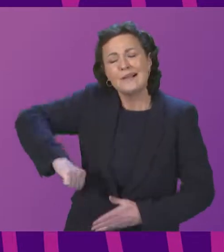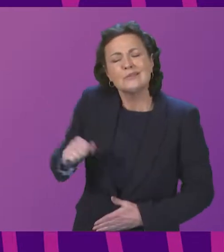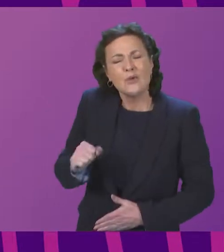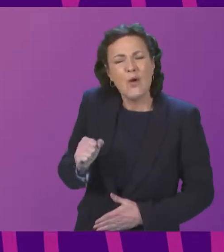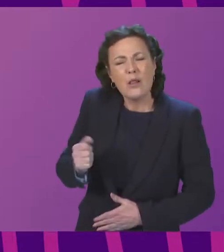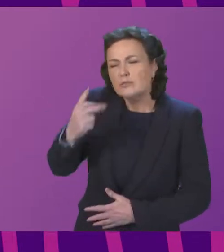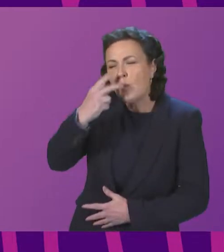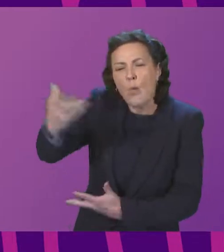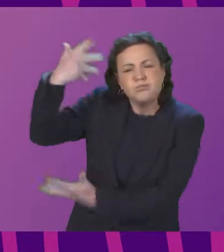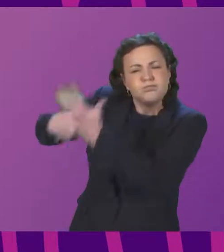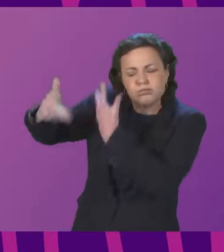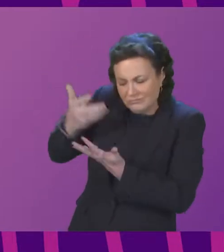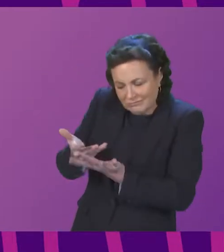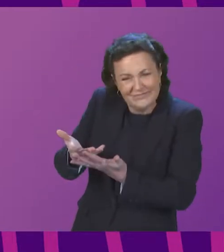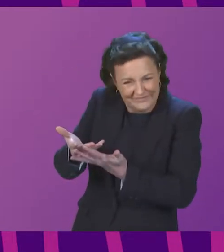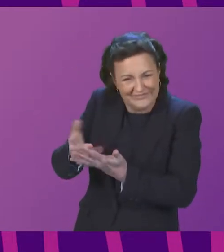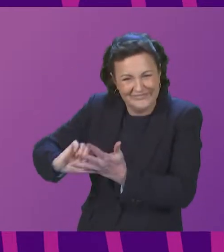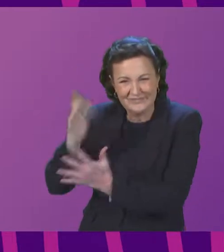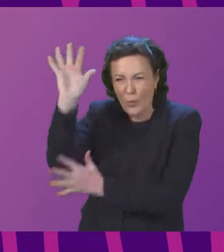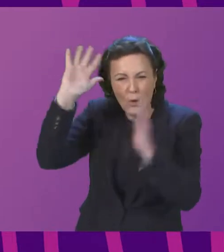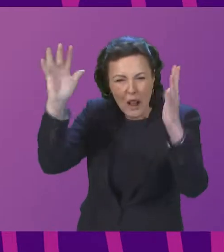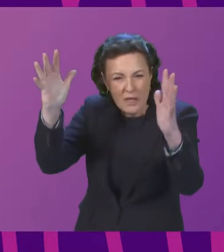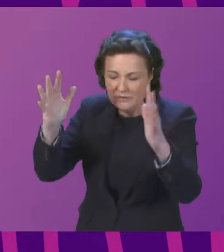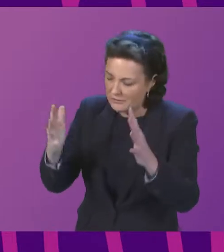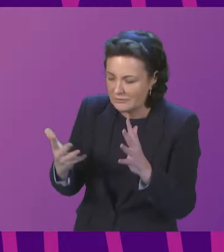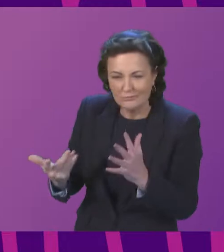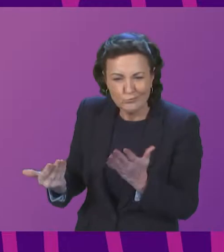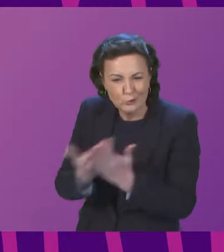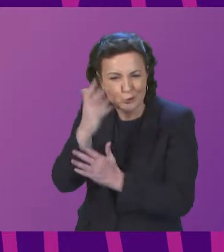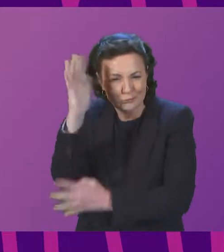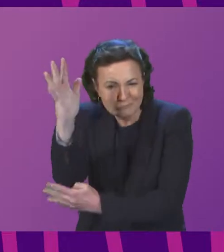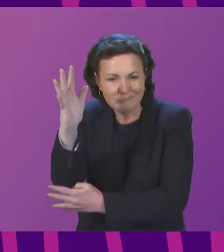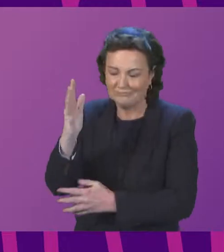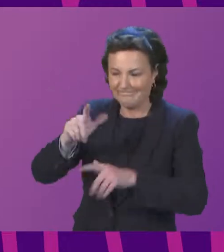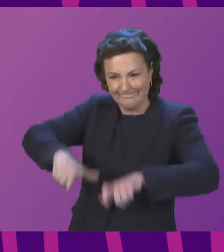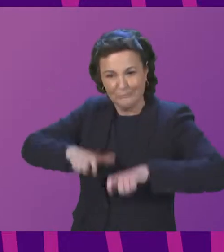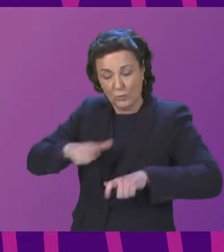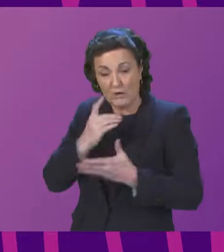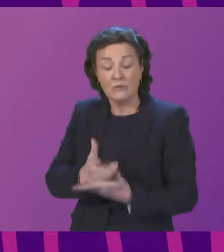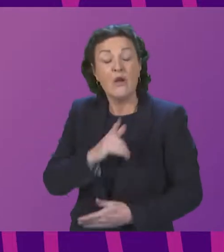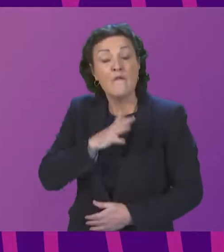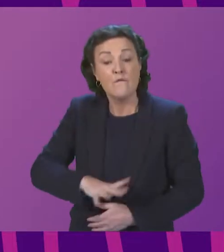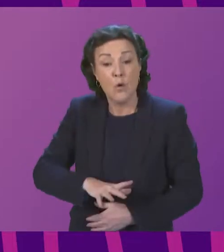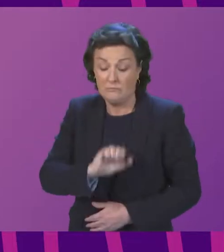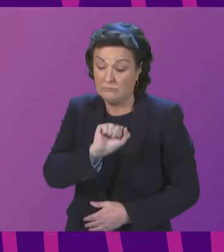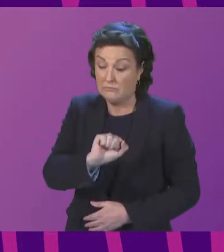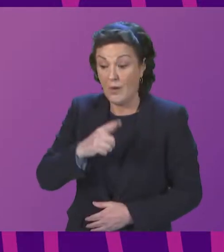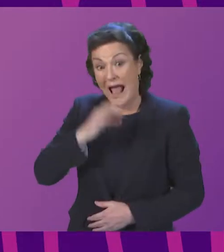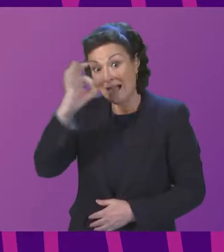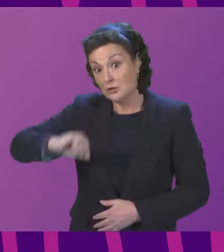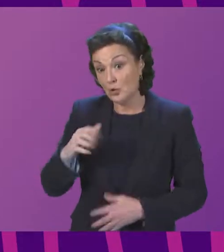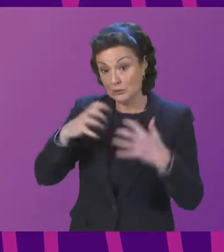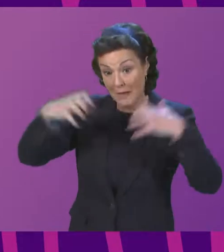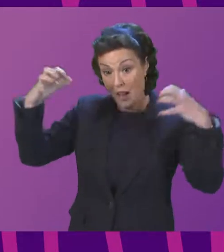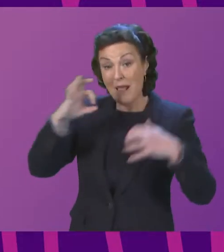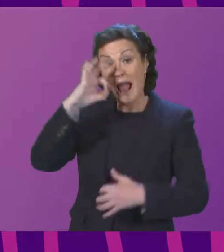lodged by Audra Baird and Fiona Baker with the, on behalf of Help Trees Help Us. It calls on the Scottish Parliament to urge the